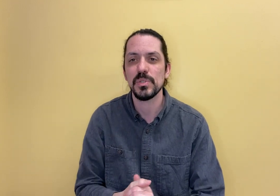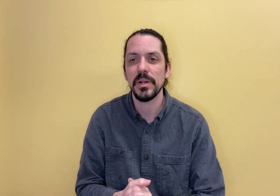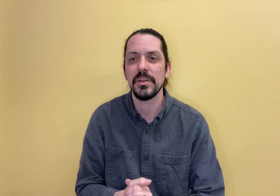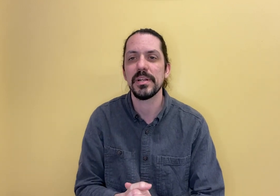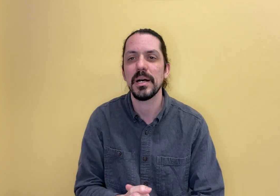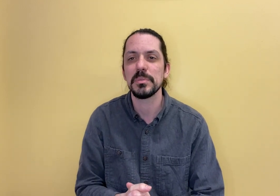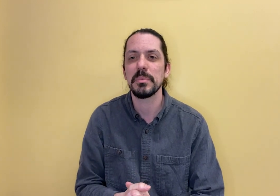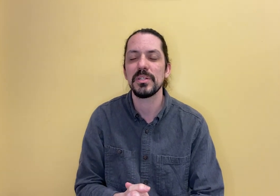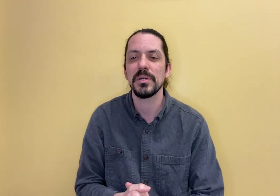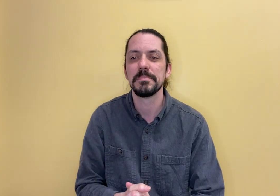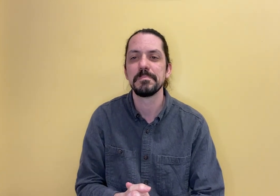one. Here it comes. My turn.